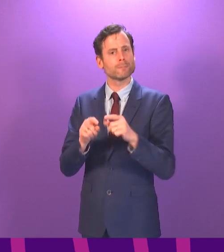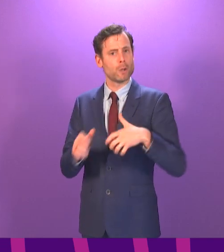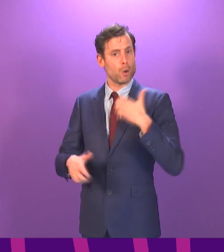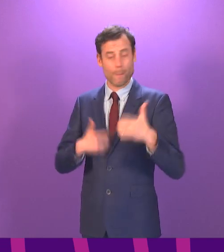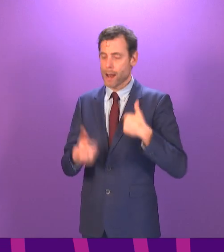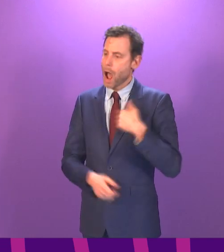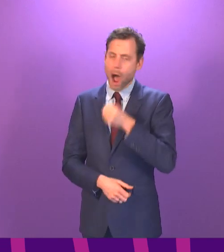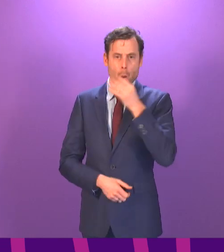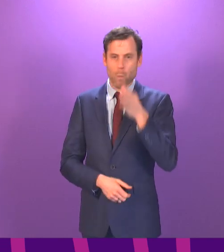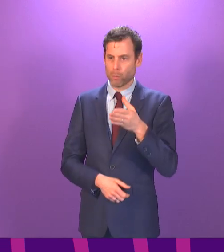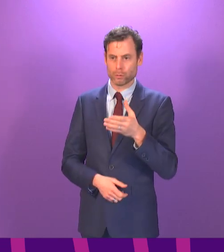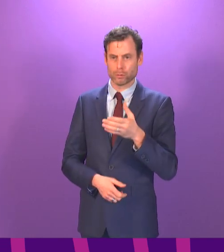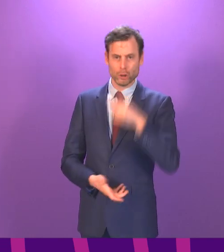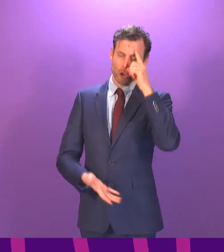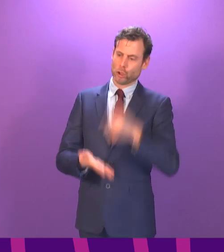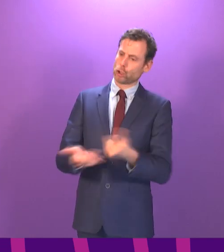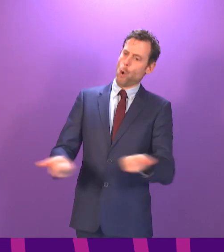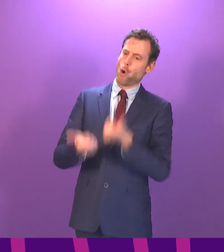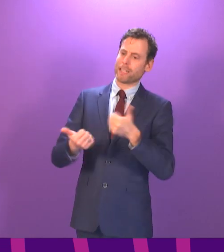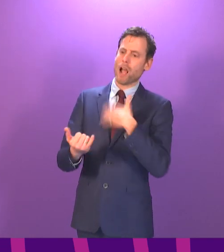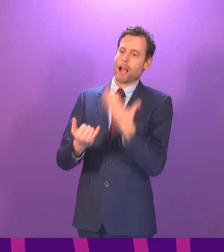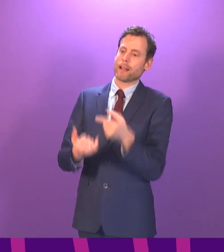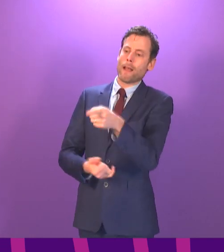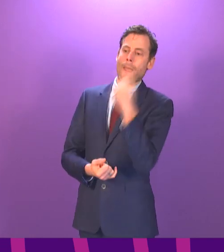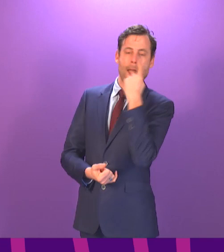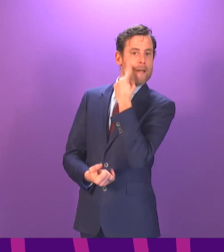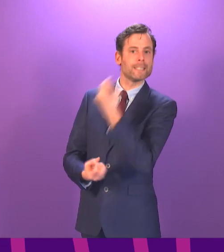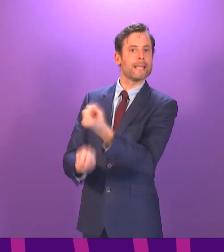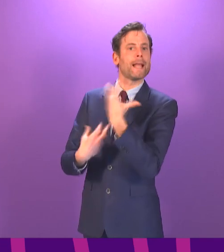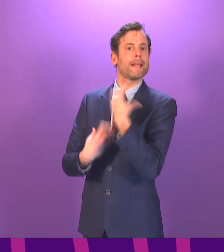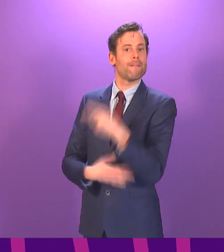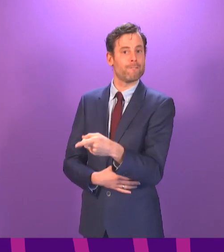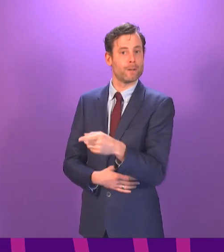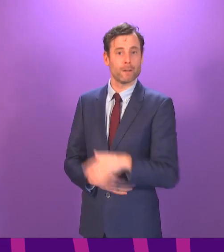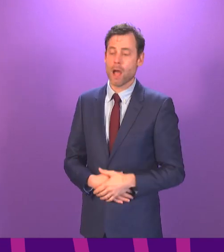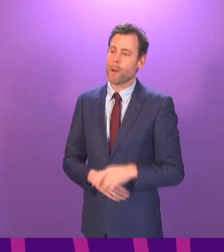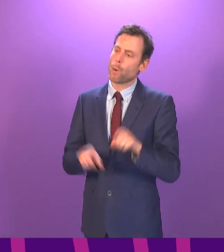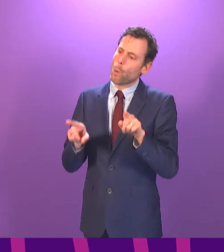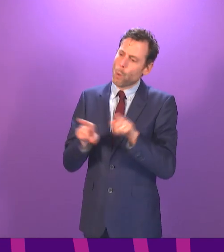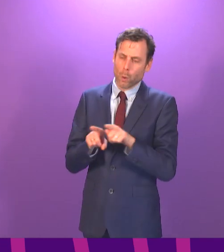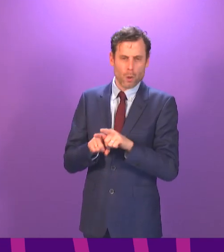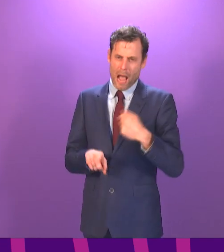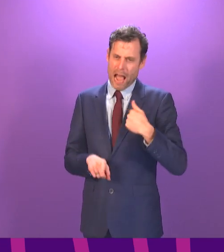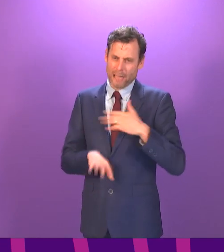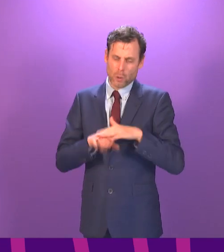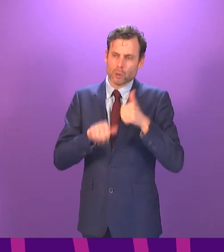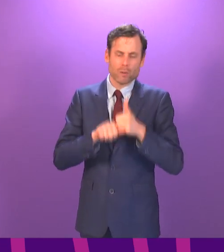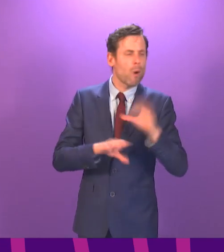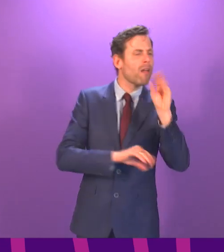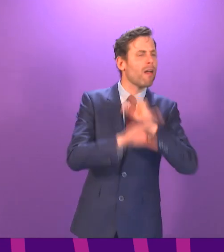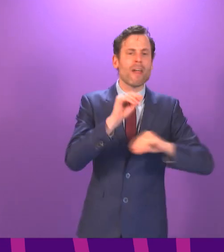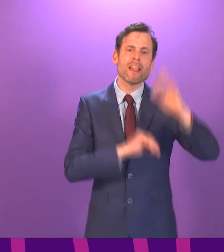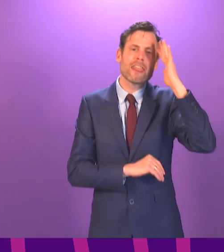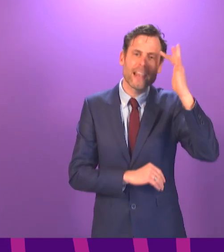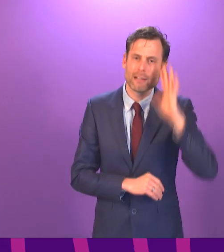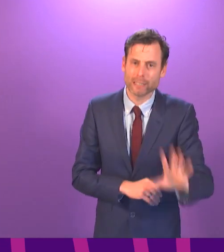prejudge the outcome before the first minister gives evidence next week. And she knows I'm not a great believer in conspiracy theories. But it